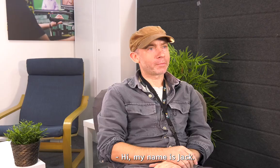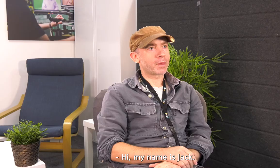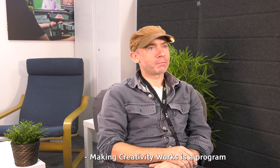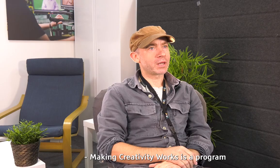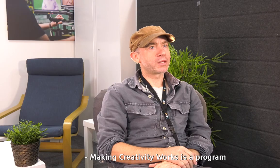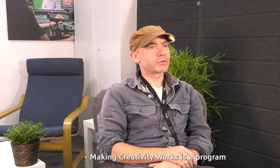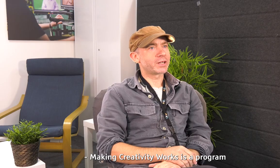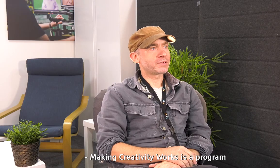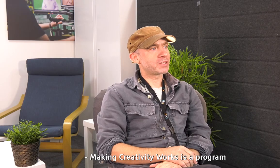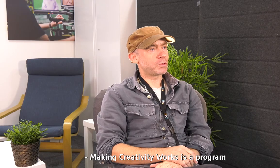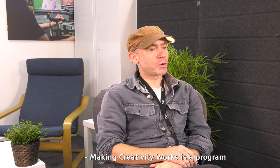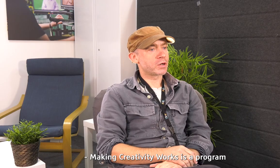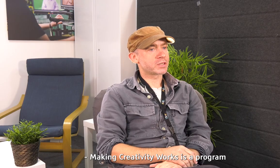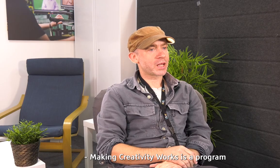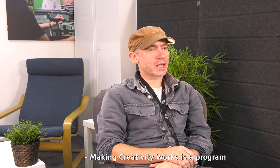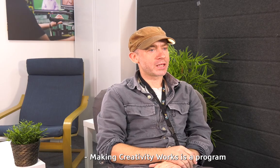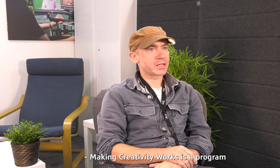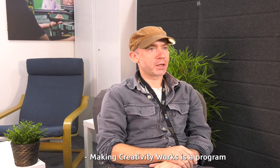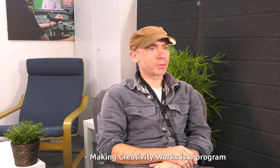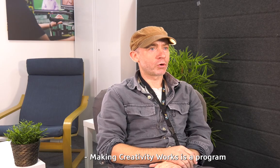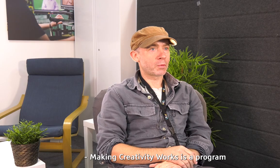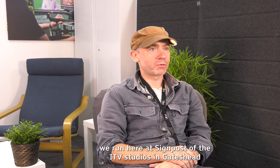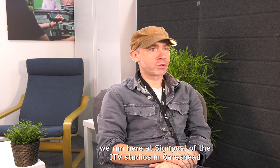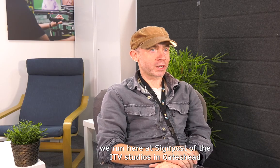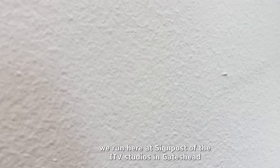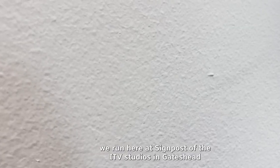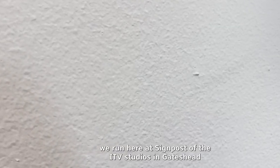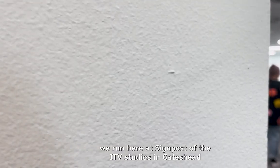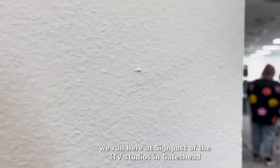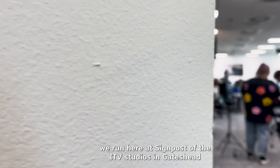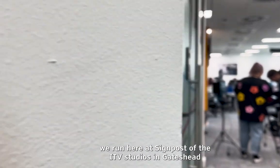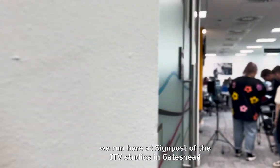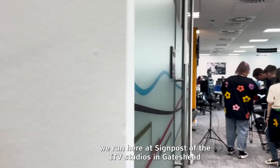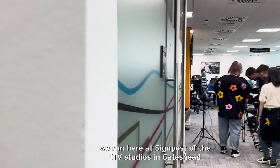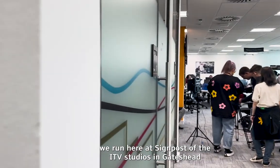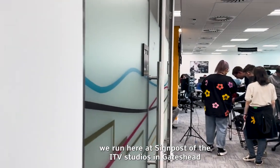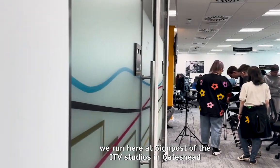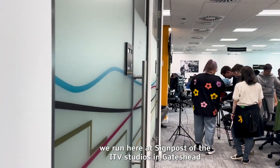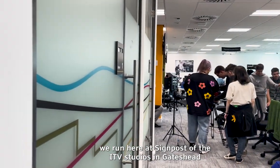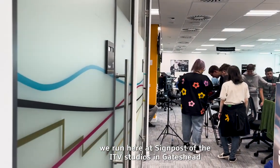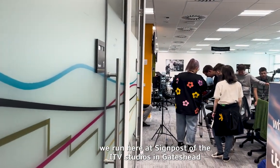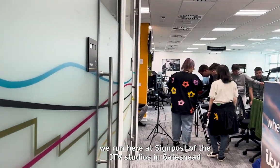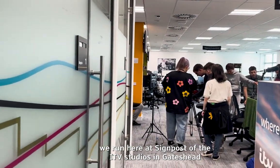Making creativity works is a program we run here at Signpost, the ITV studios in Gateshead,